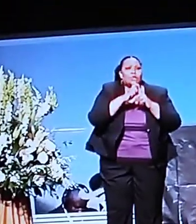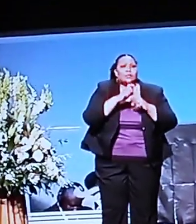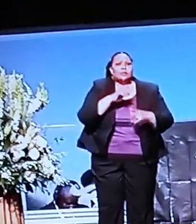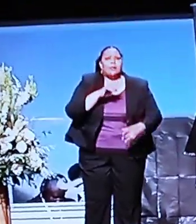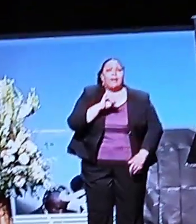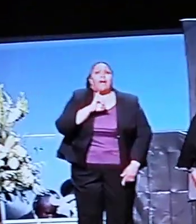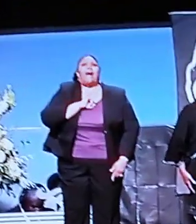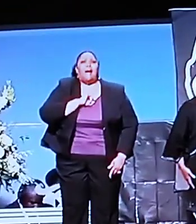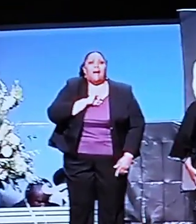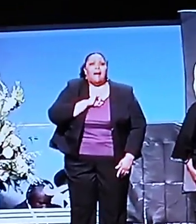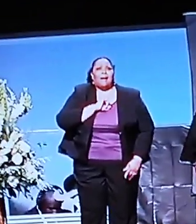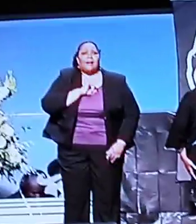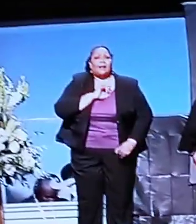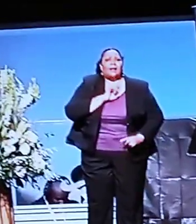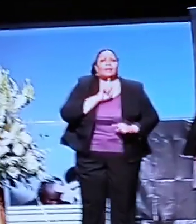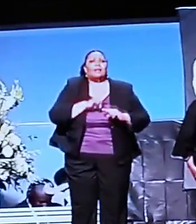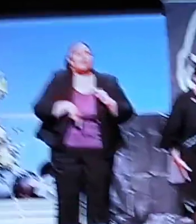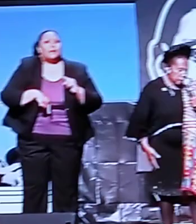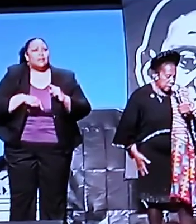can't breathe.